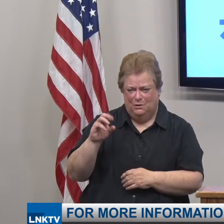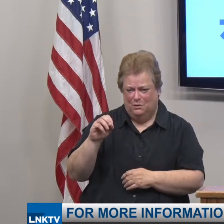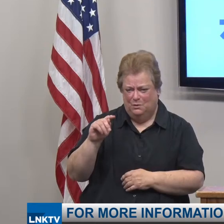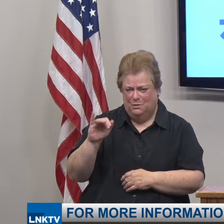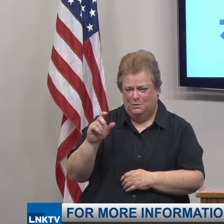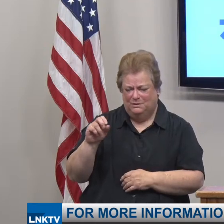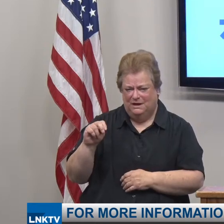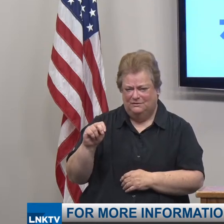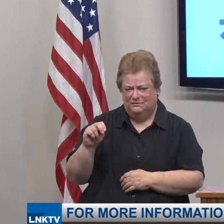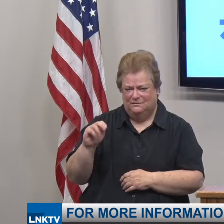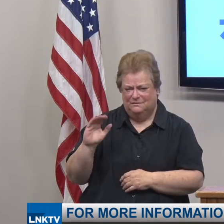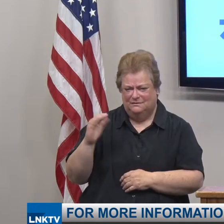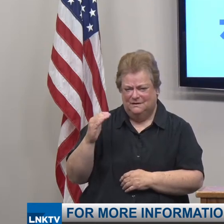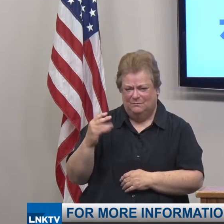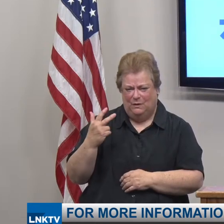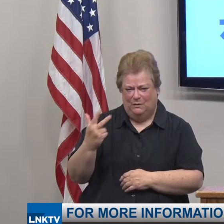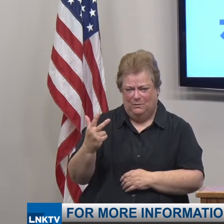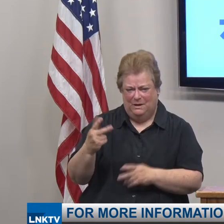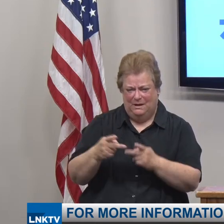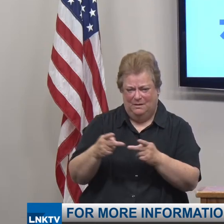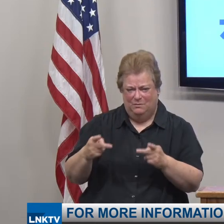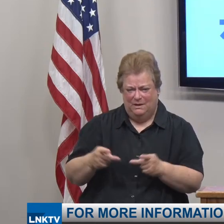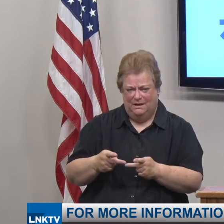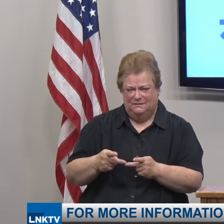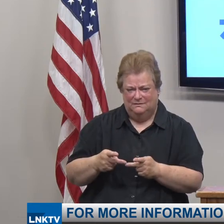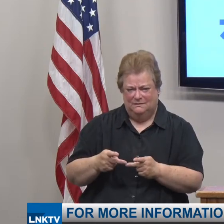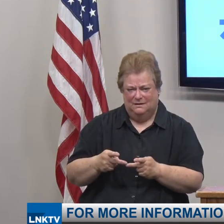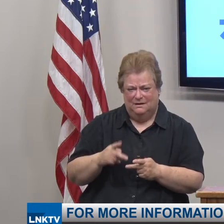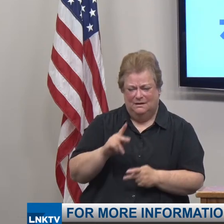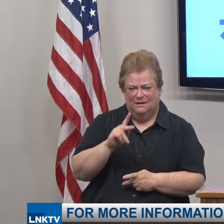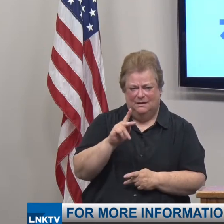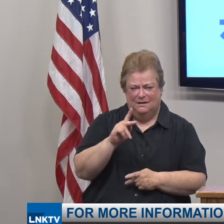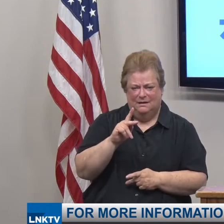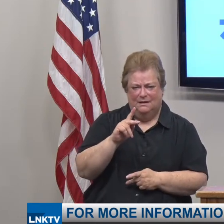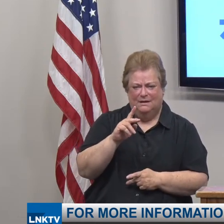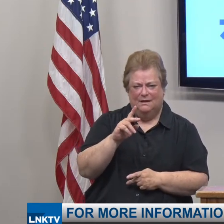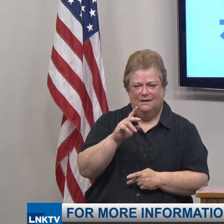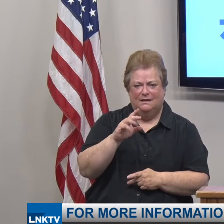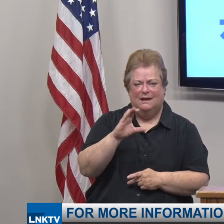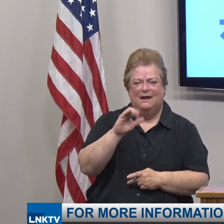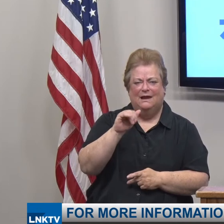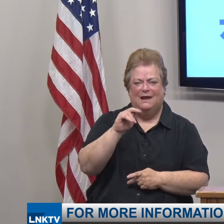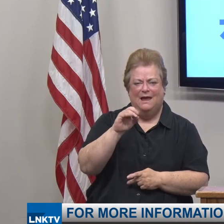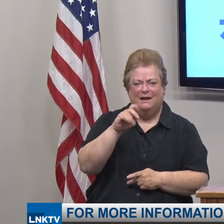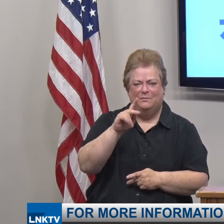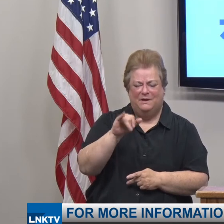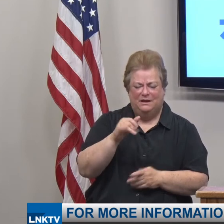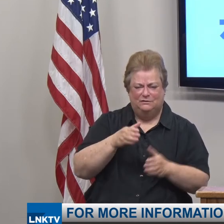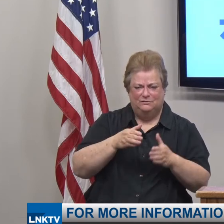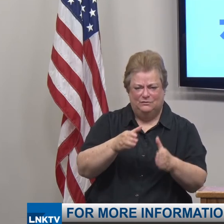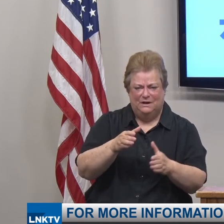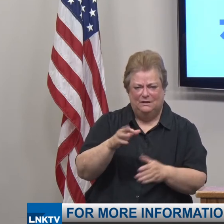places. The Canopy Street, the rail yard and